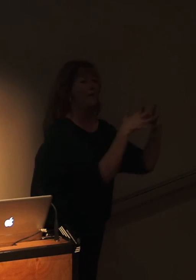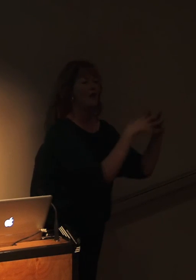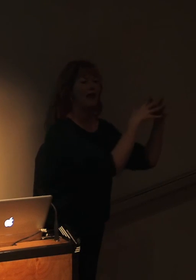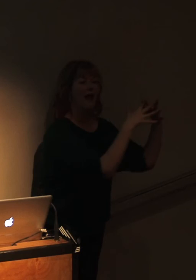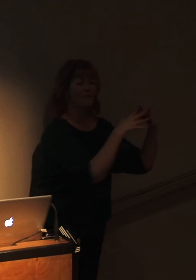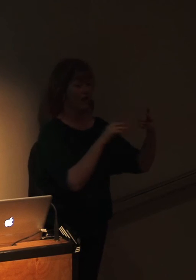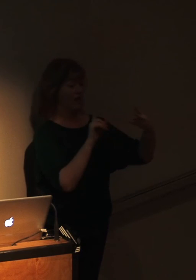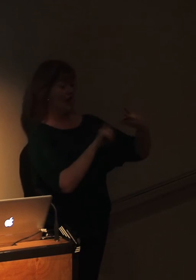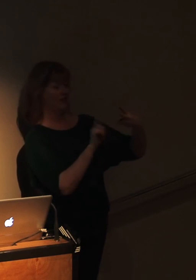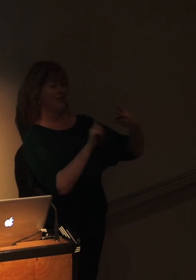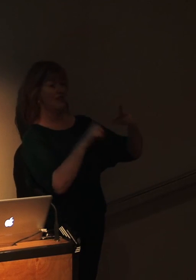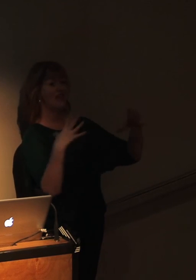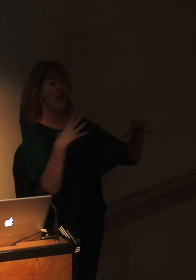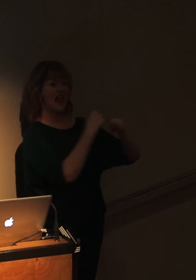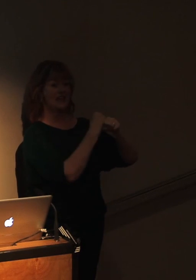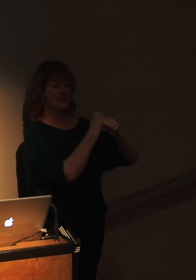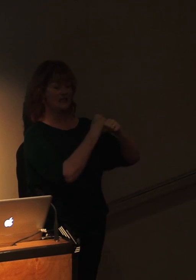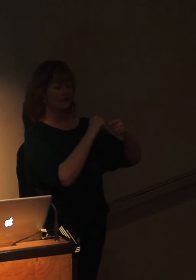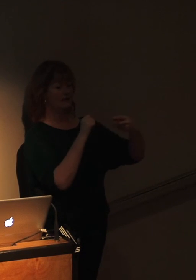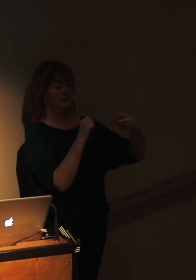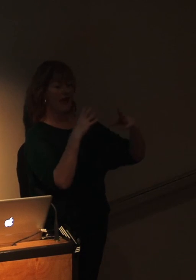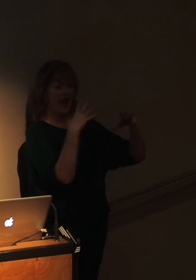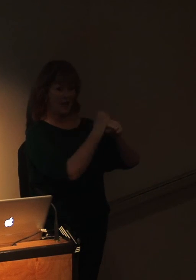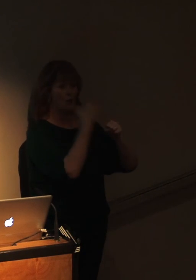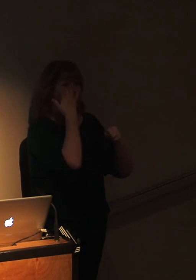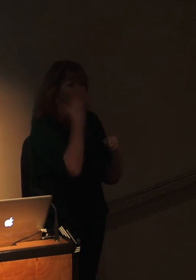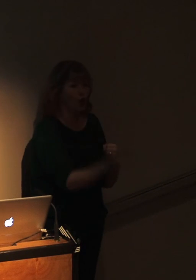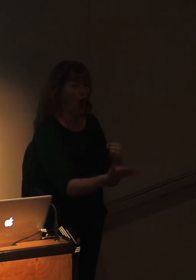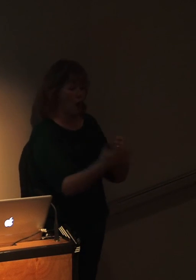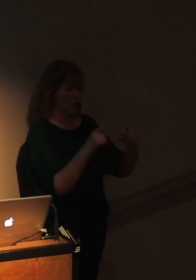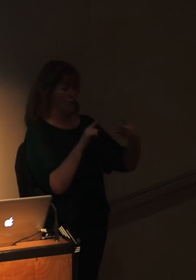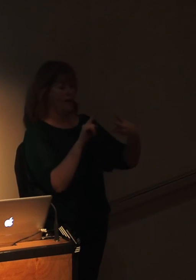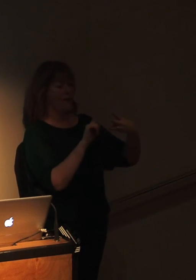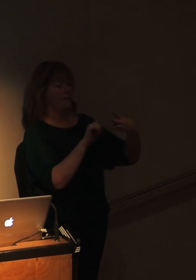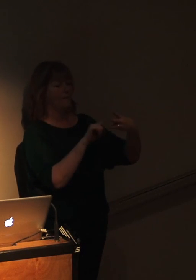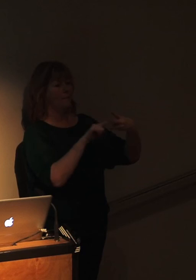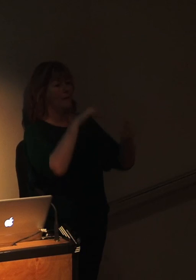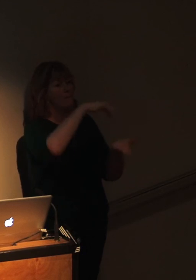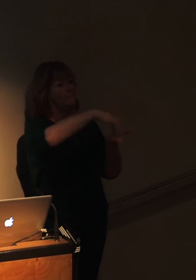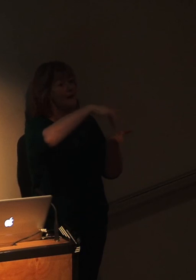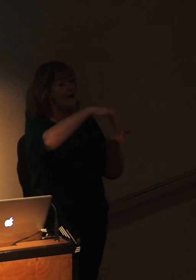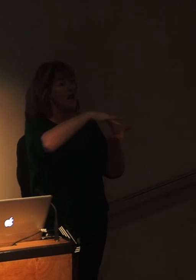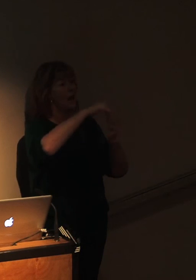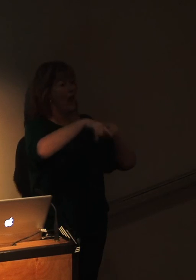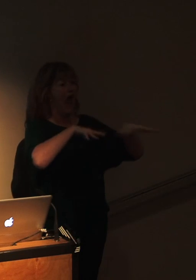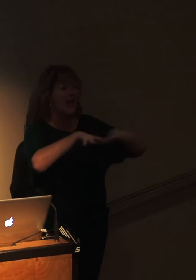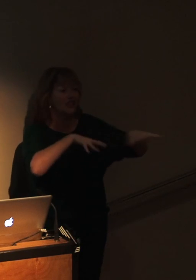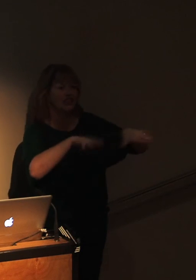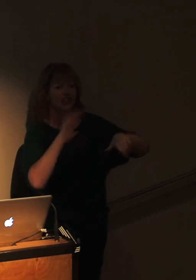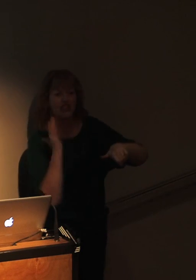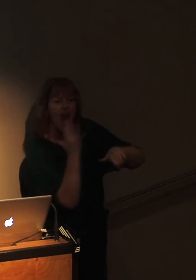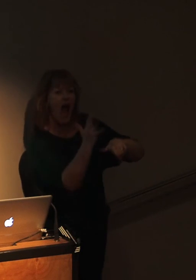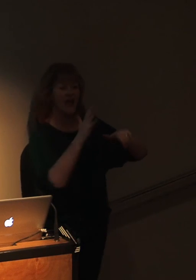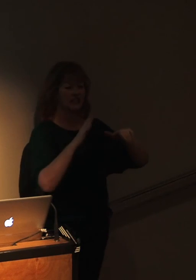also very important. We've met our characters, the jeopardy's in there, the middle of the film is just action-packed with sharks